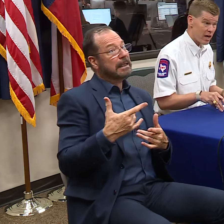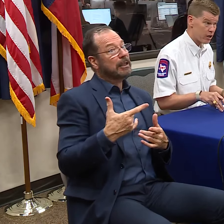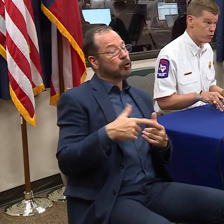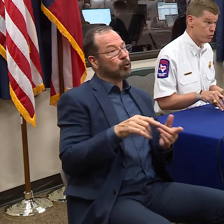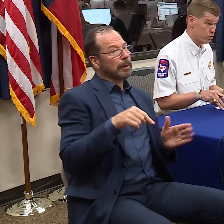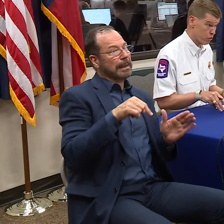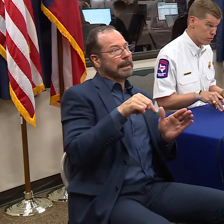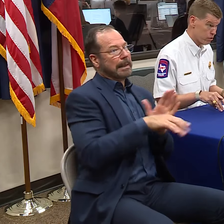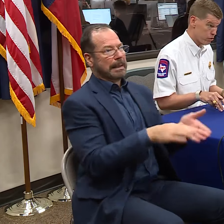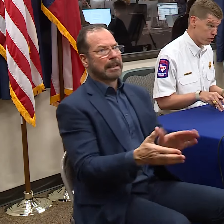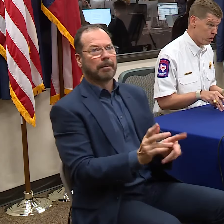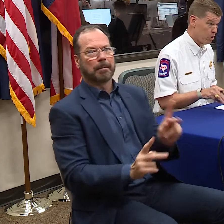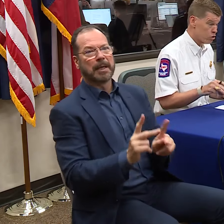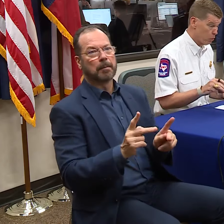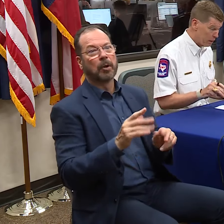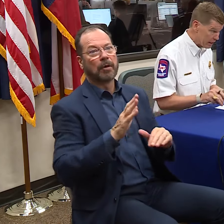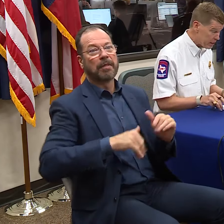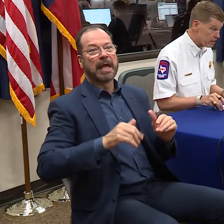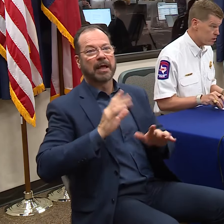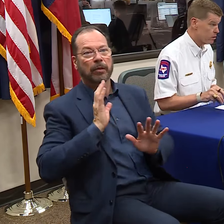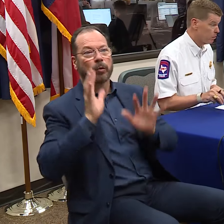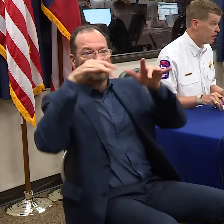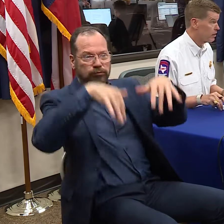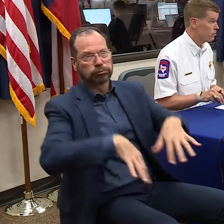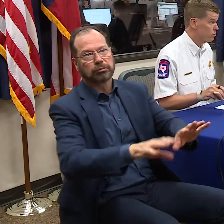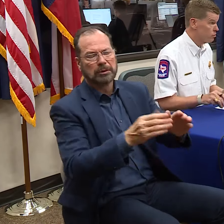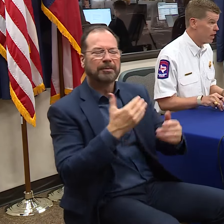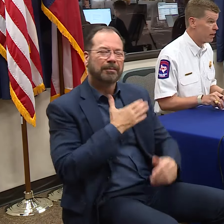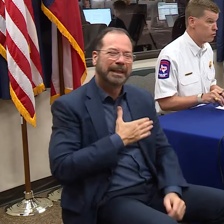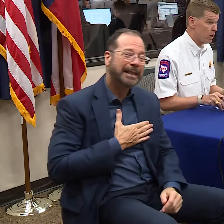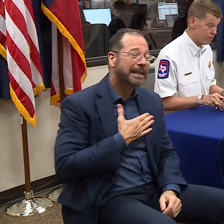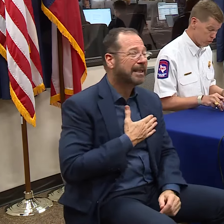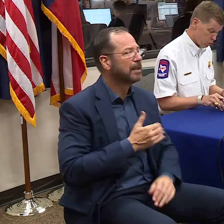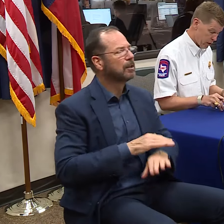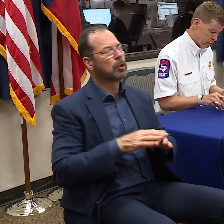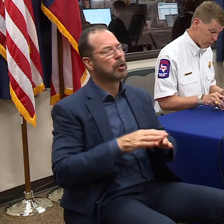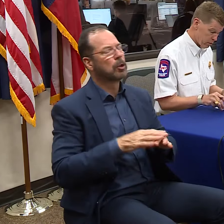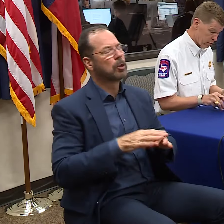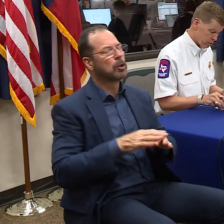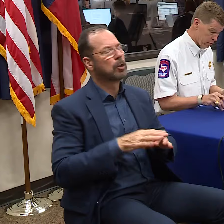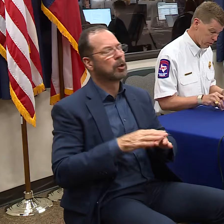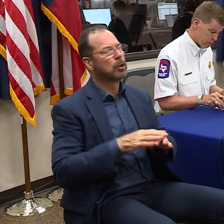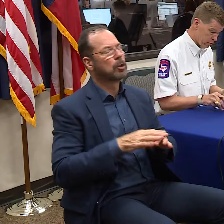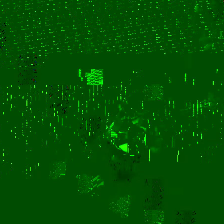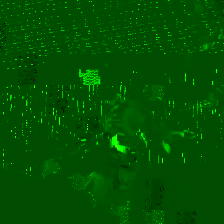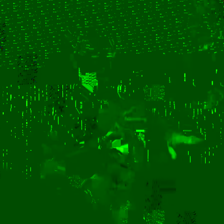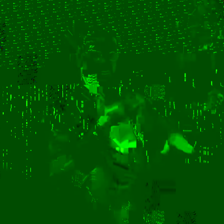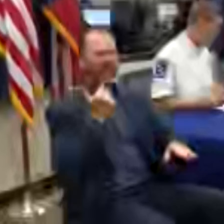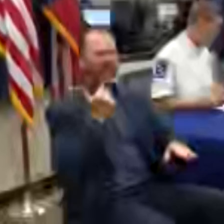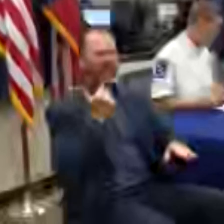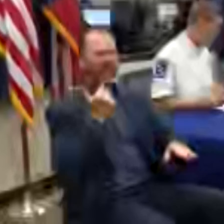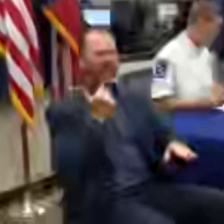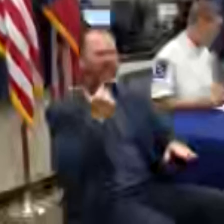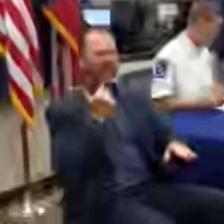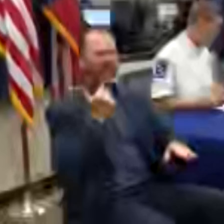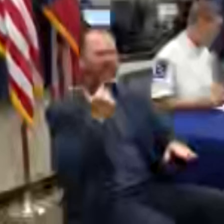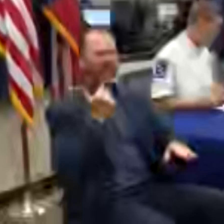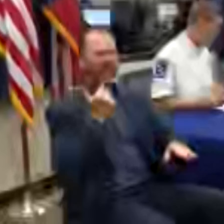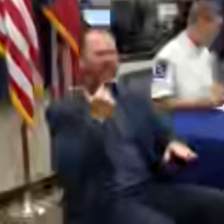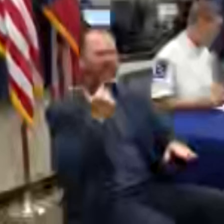than the actual storm surge. So please, please do not drive through water. Thank you, guys.